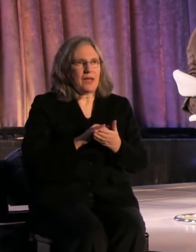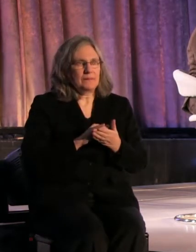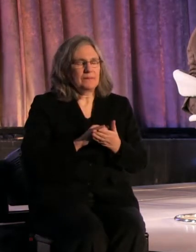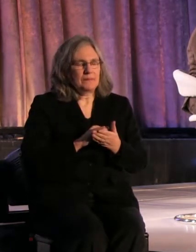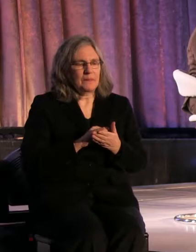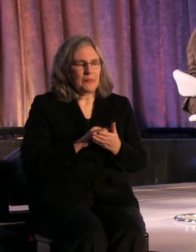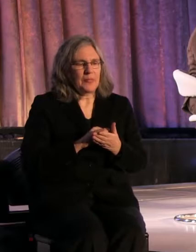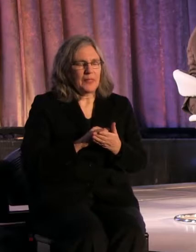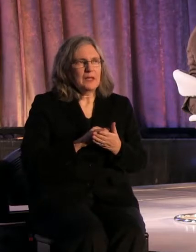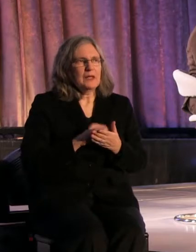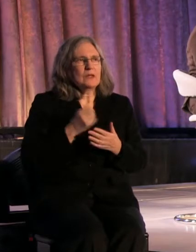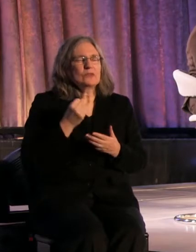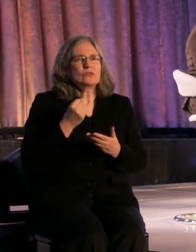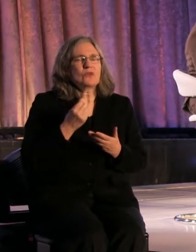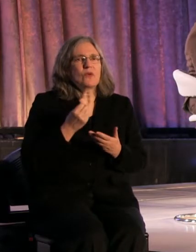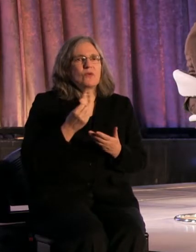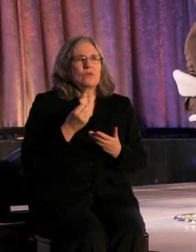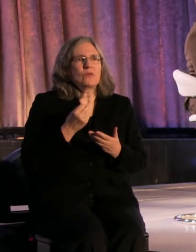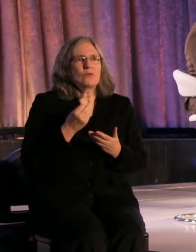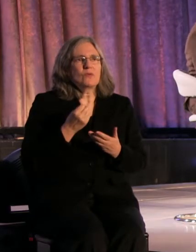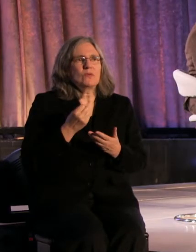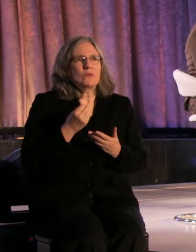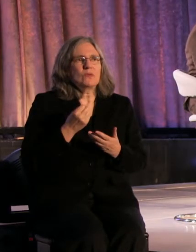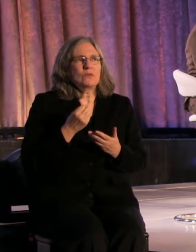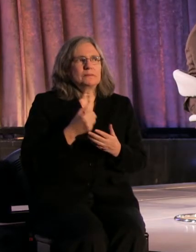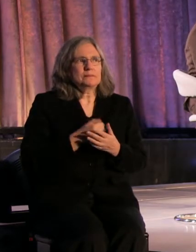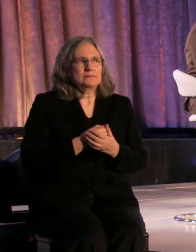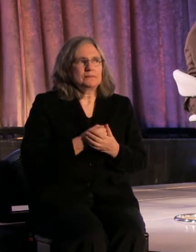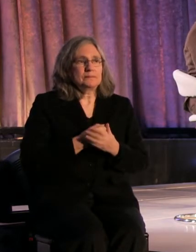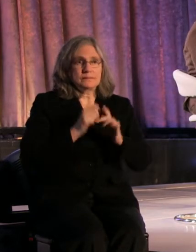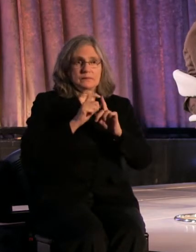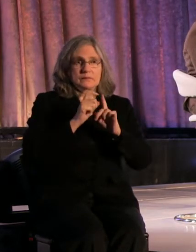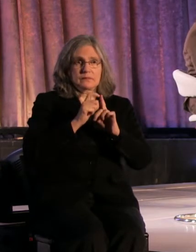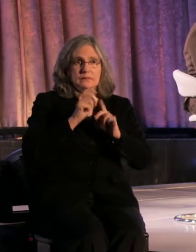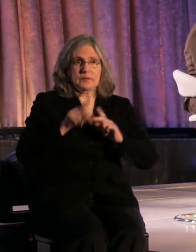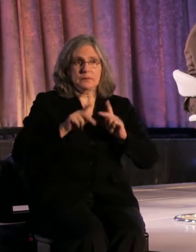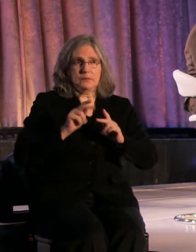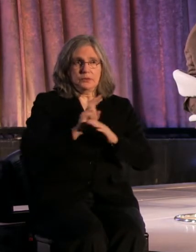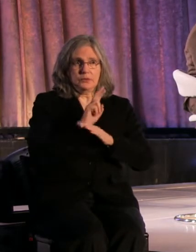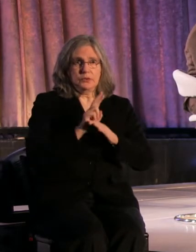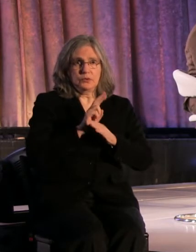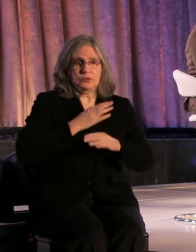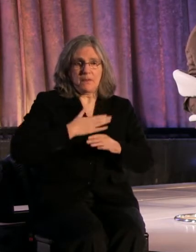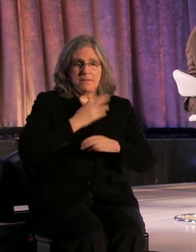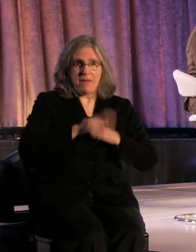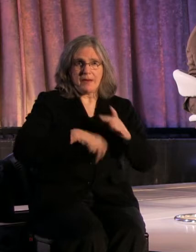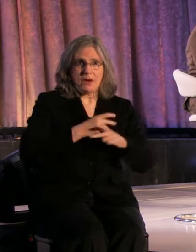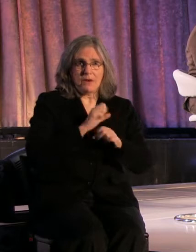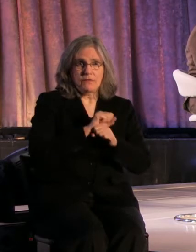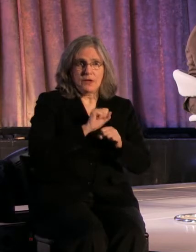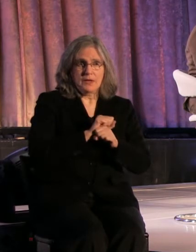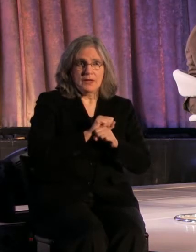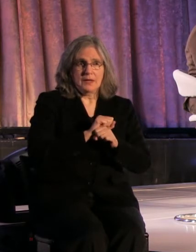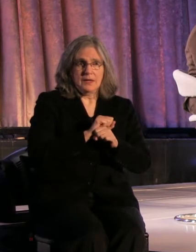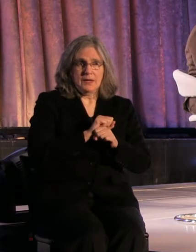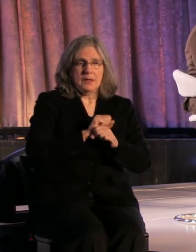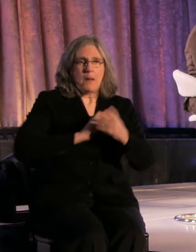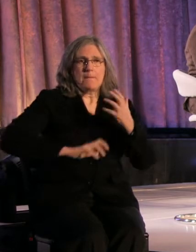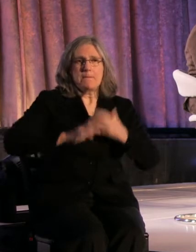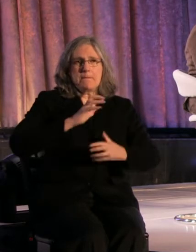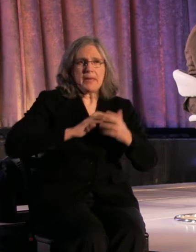it. So, there is a term that people use for the kind of work that I do, mixed abilities.